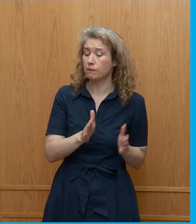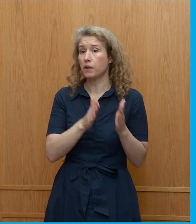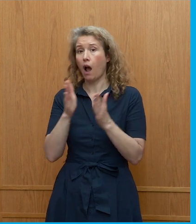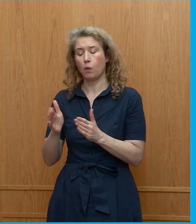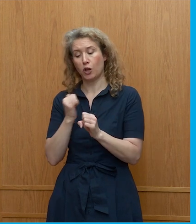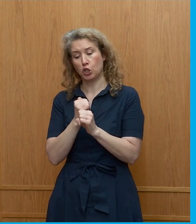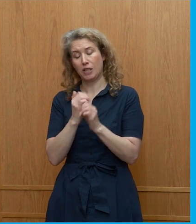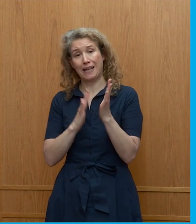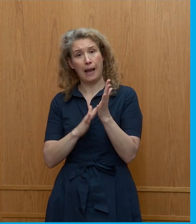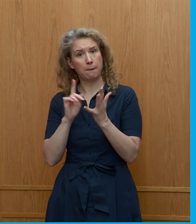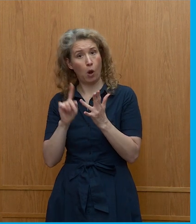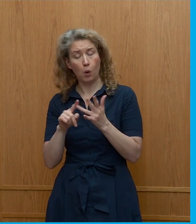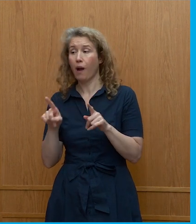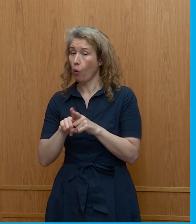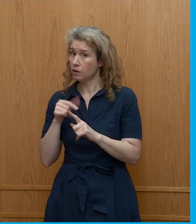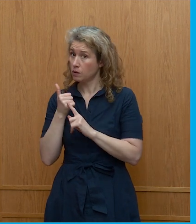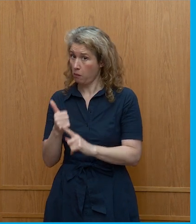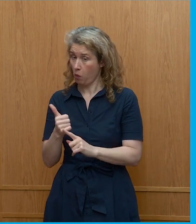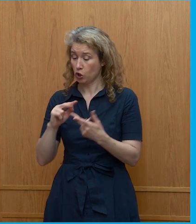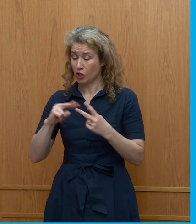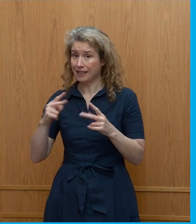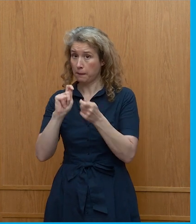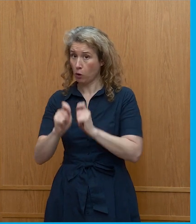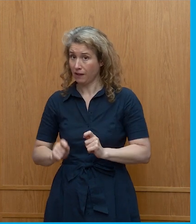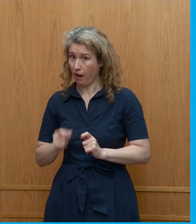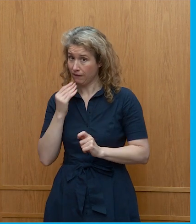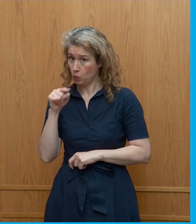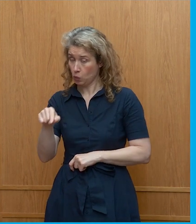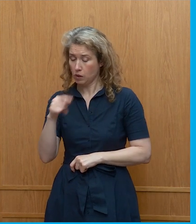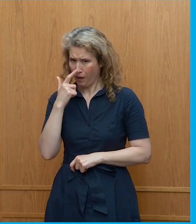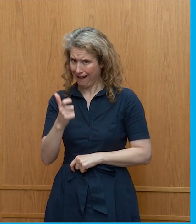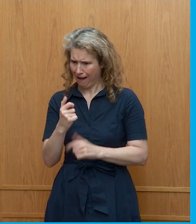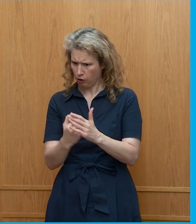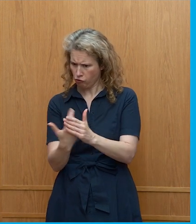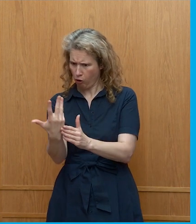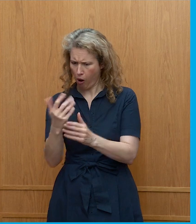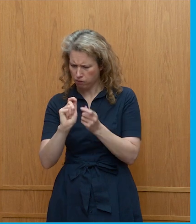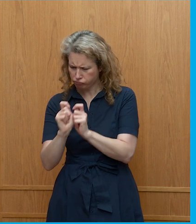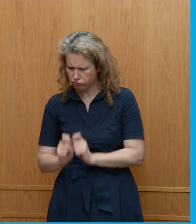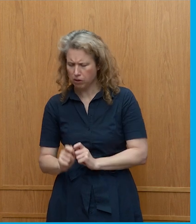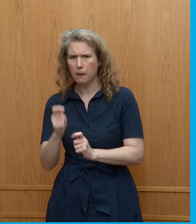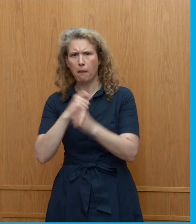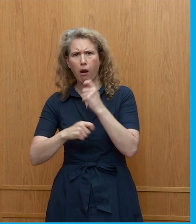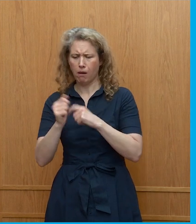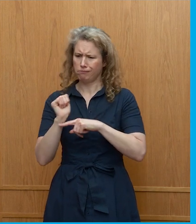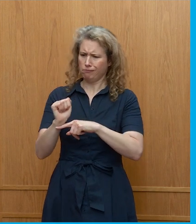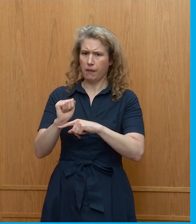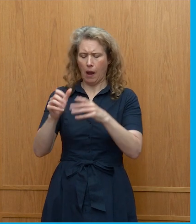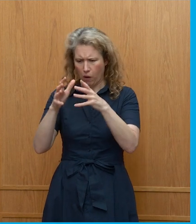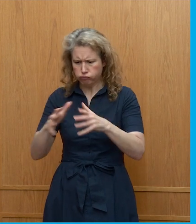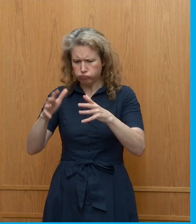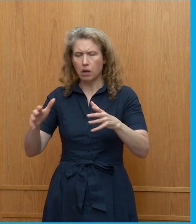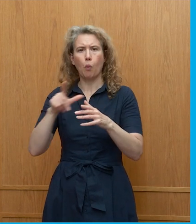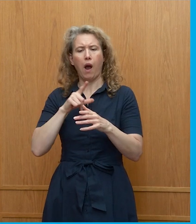GMO, which I also support because we can make genetically modified seeds and crops that make more drought